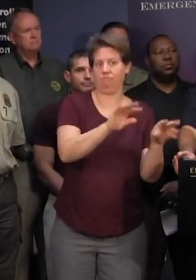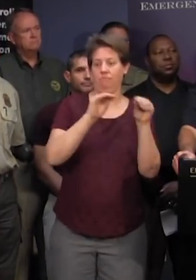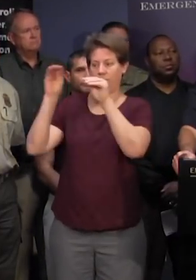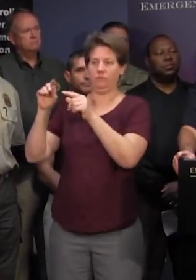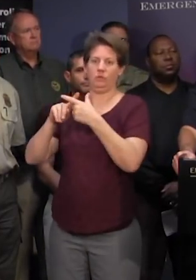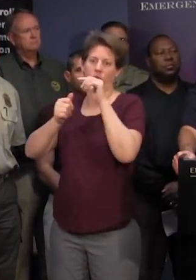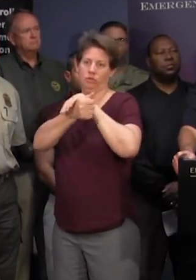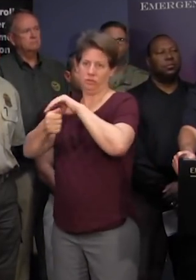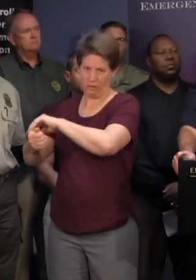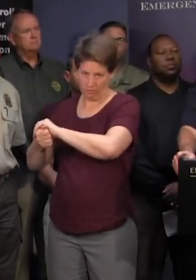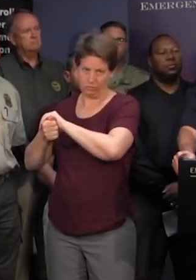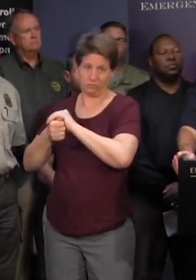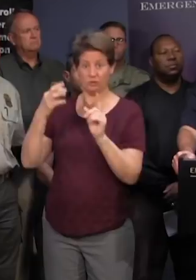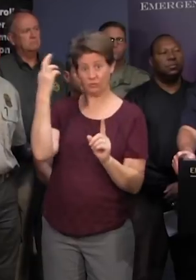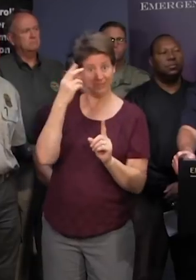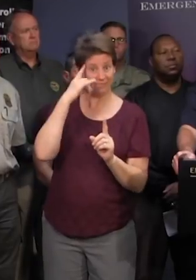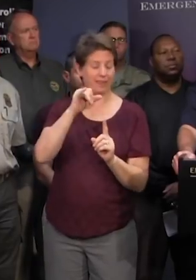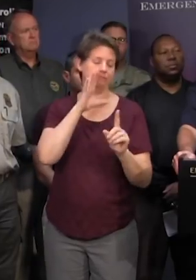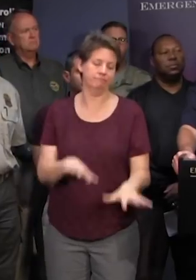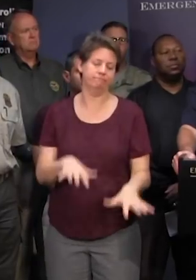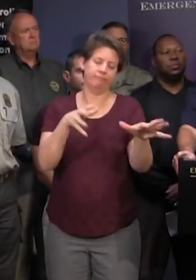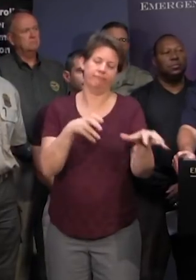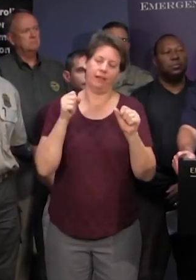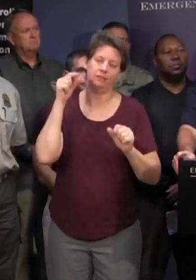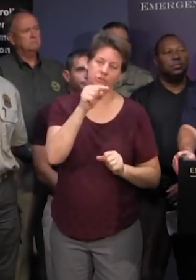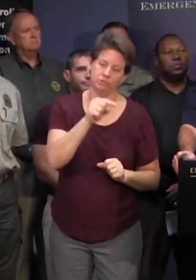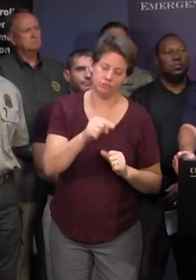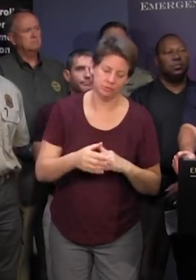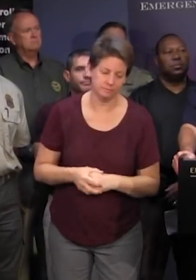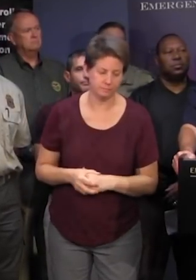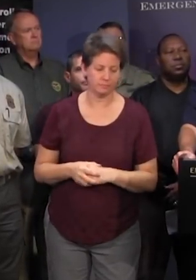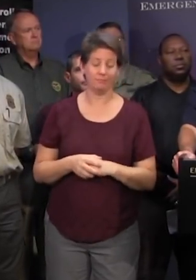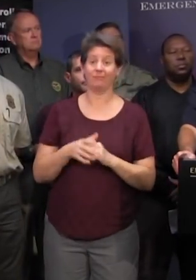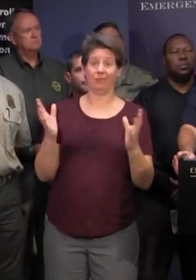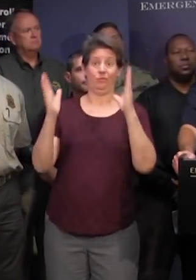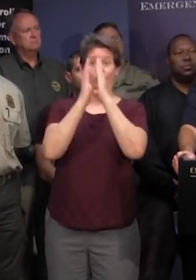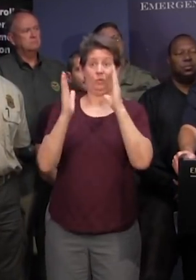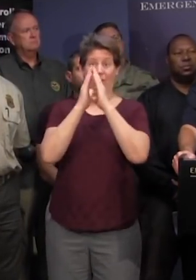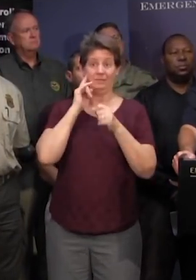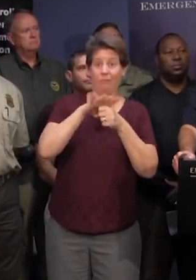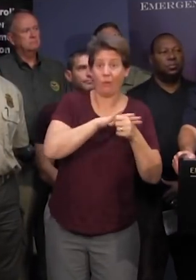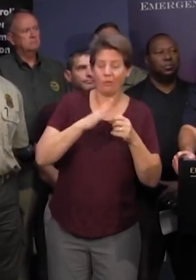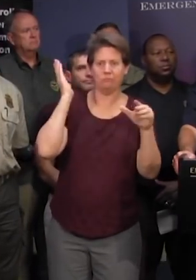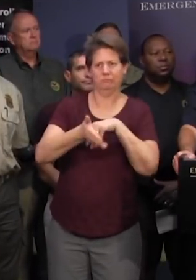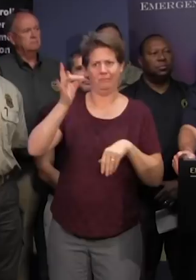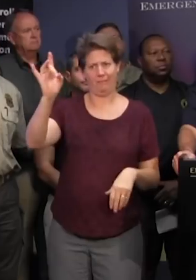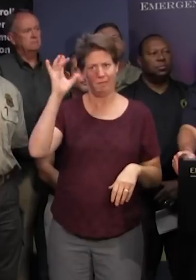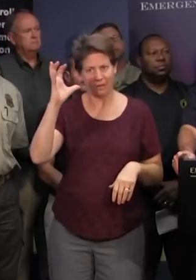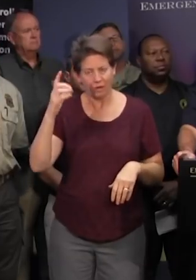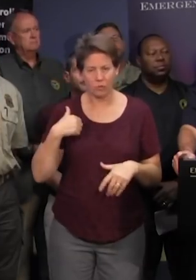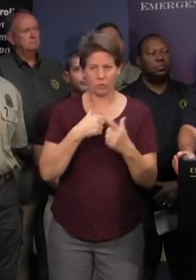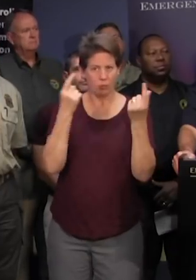uh from again localized flash flooding we've had over 800 requests uh from the local authorities that we're acting